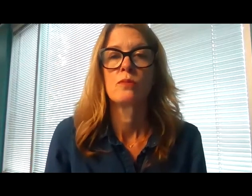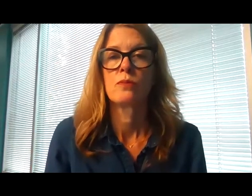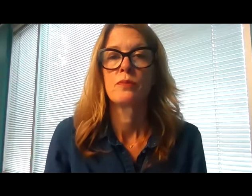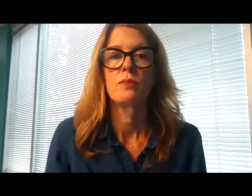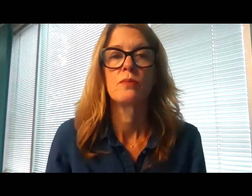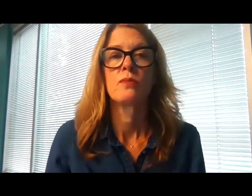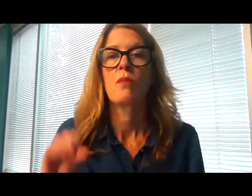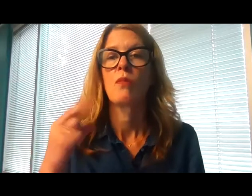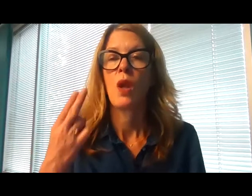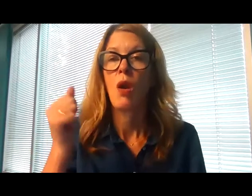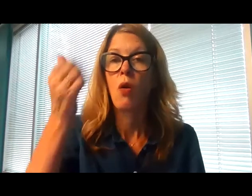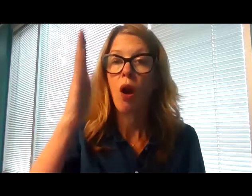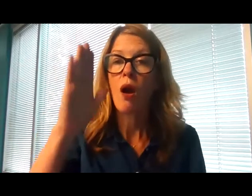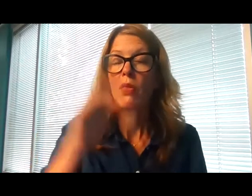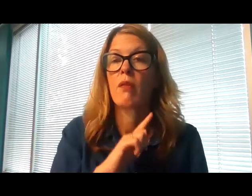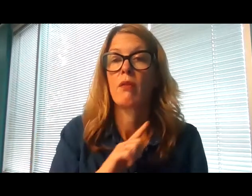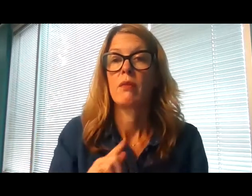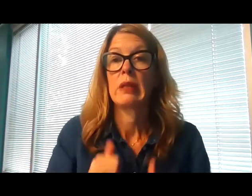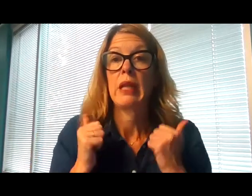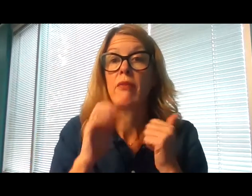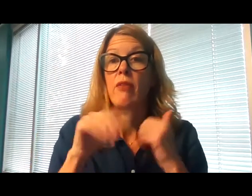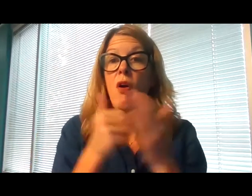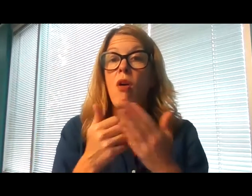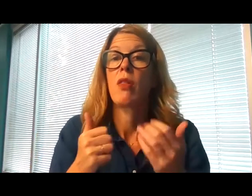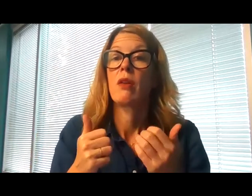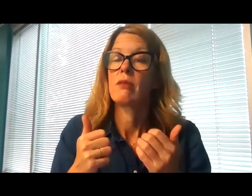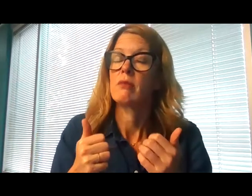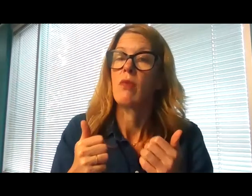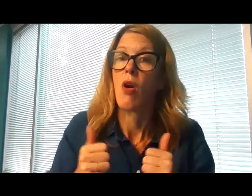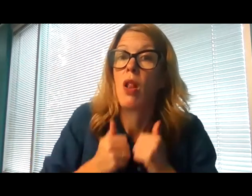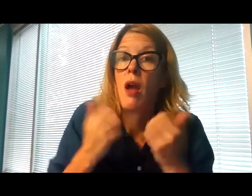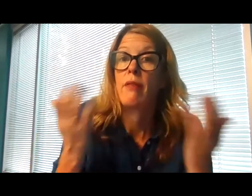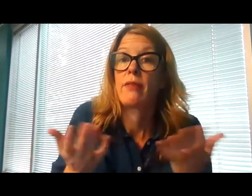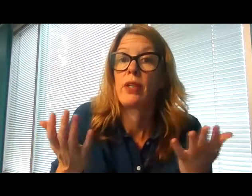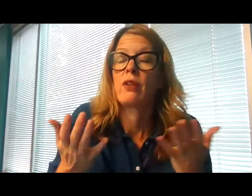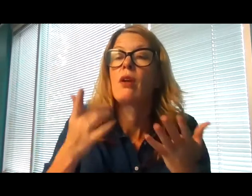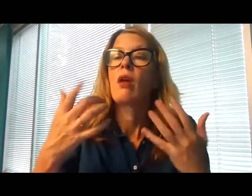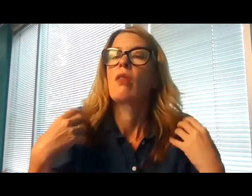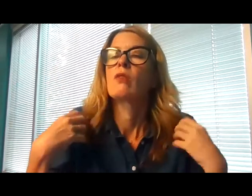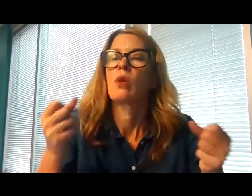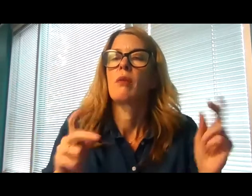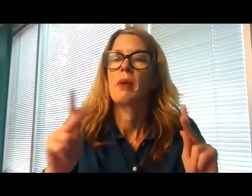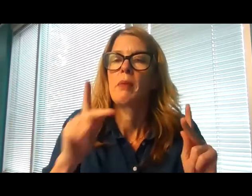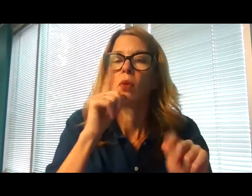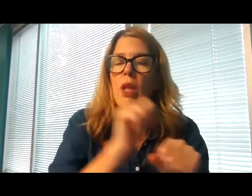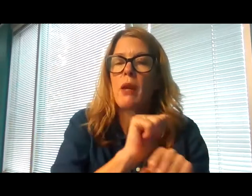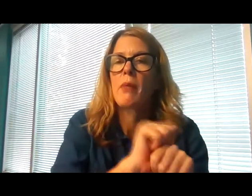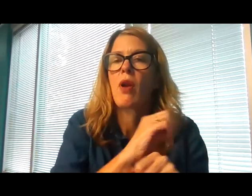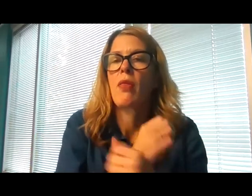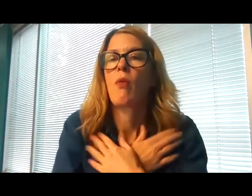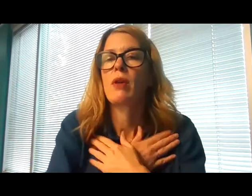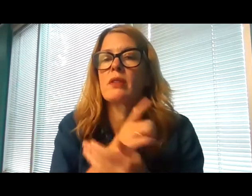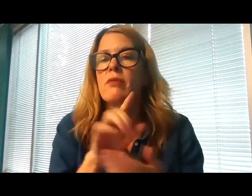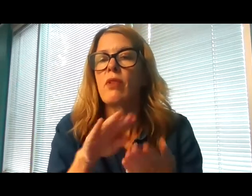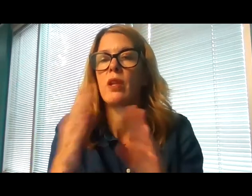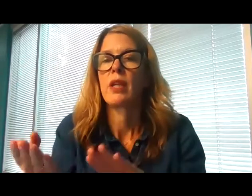O God, the life of all who live, the light of the faithful, the strength of those who labor, and the repose of the dead.